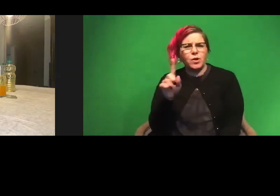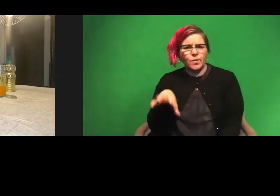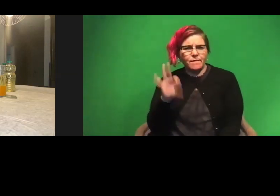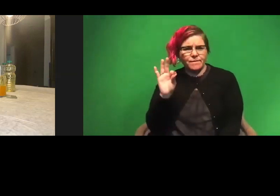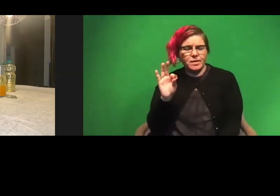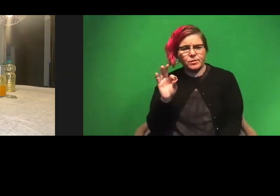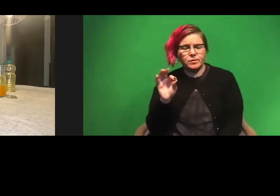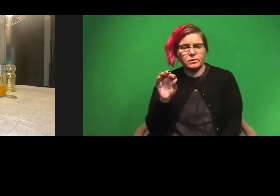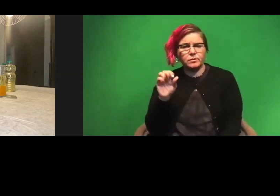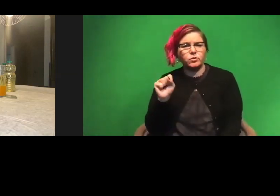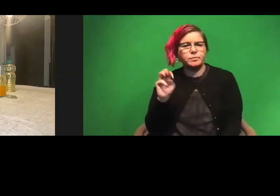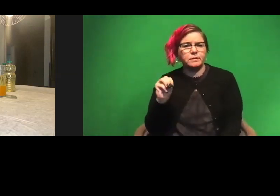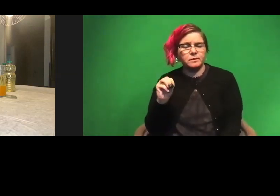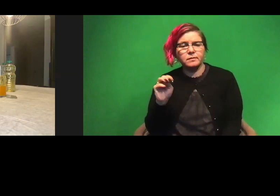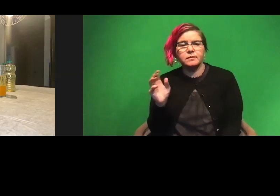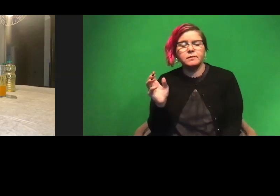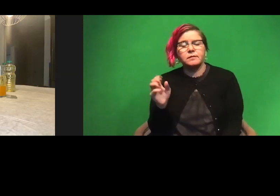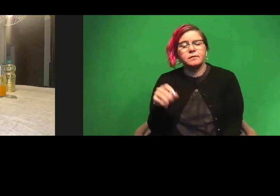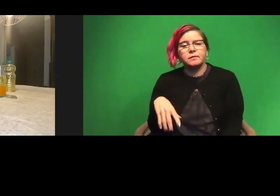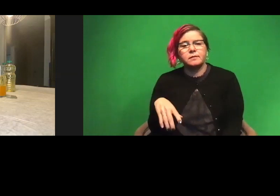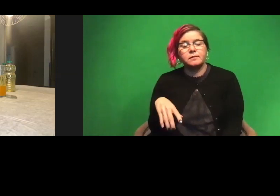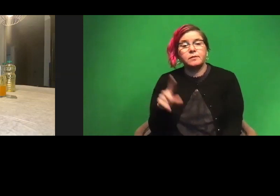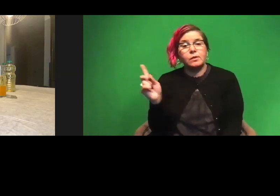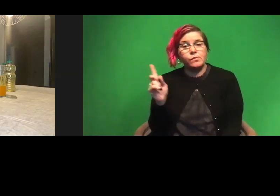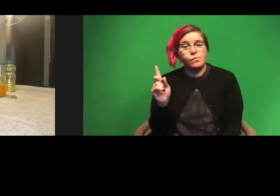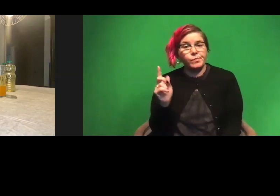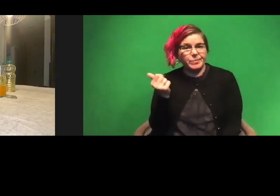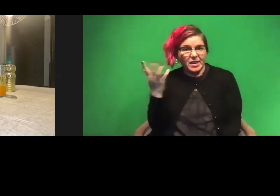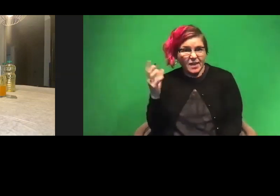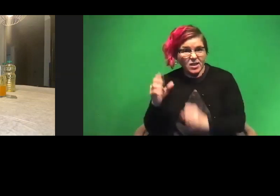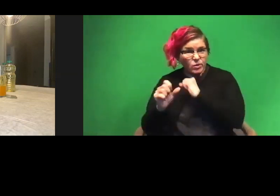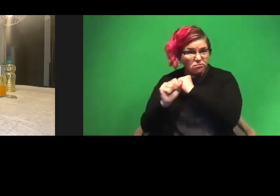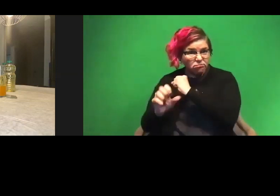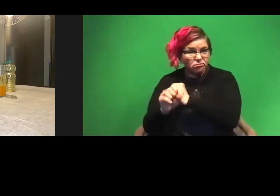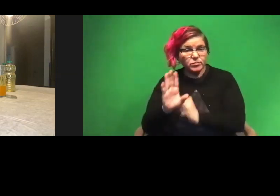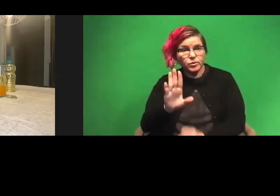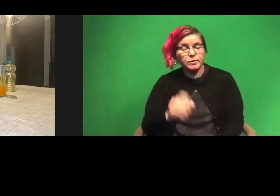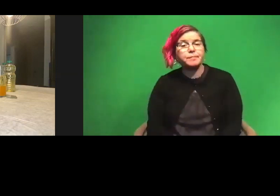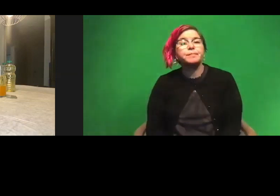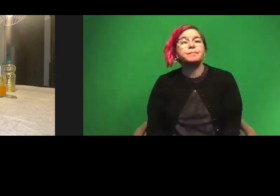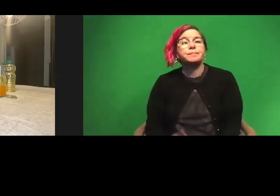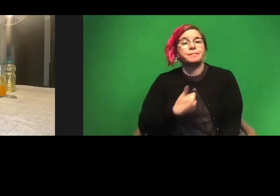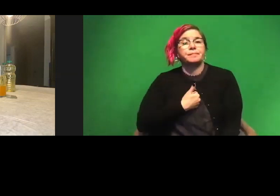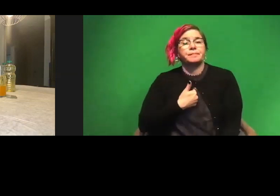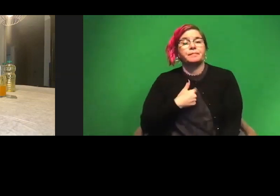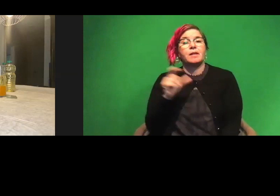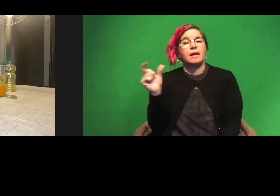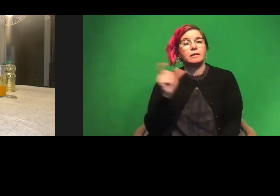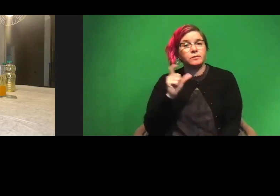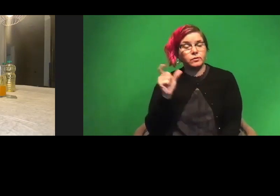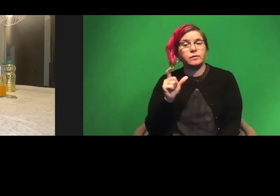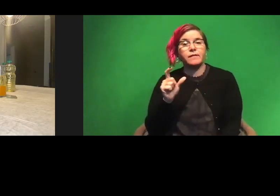you on social media? Um, where like anything else you'd like to plug? So I am on Instagram,